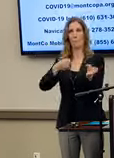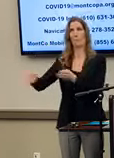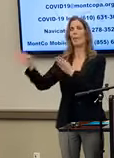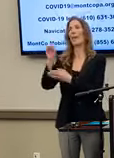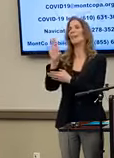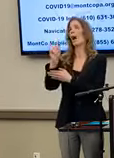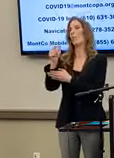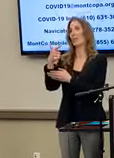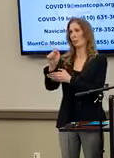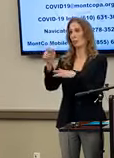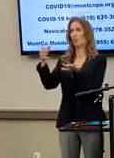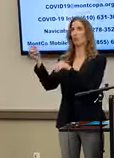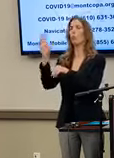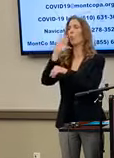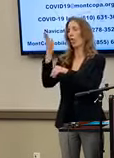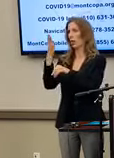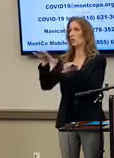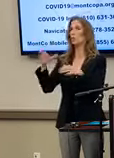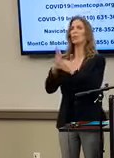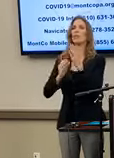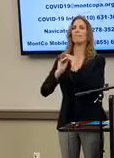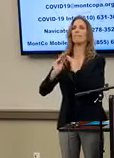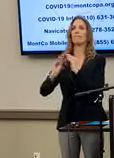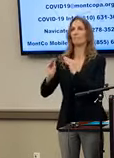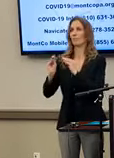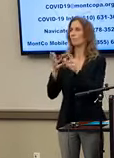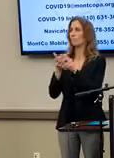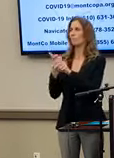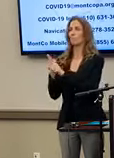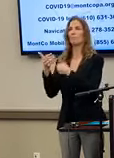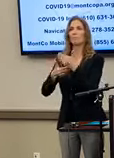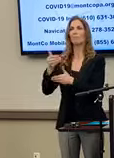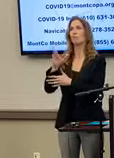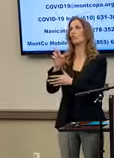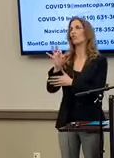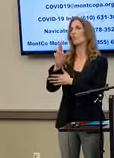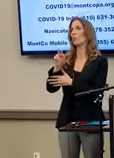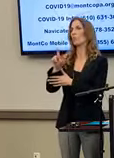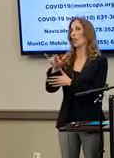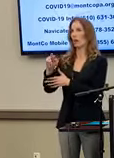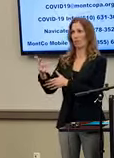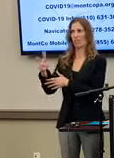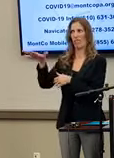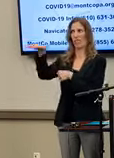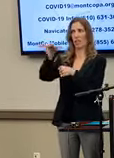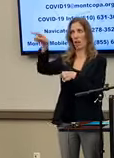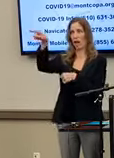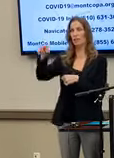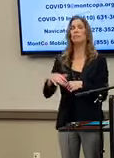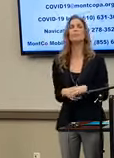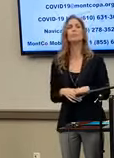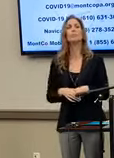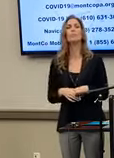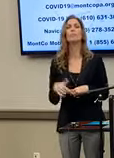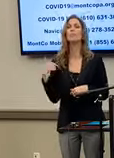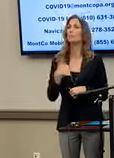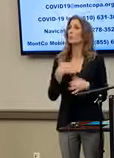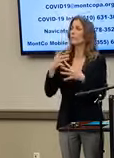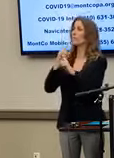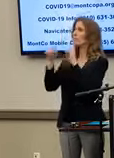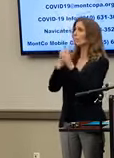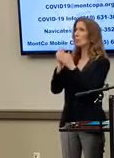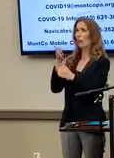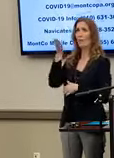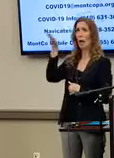outage to do some maintenance refueling at that site. We were in communication with